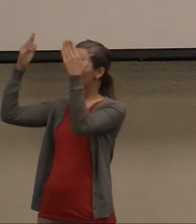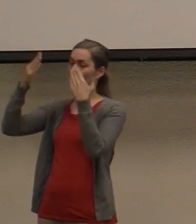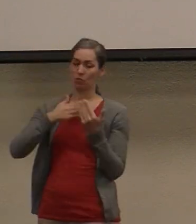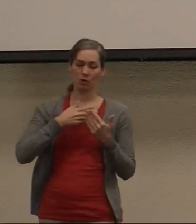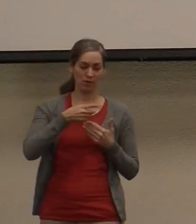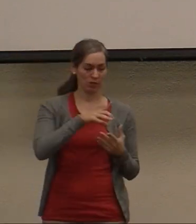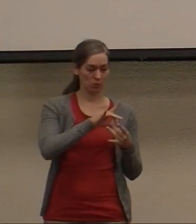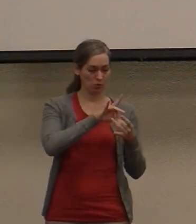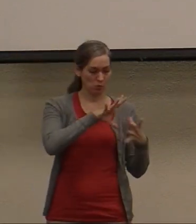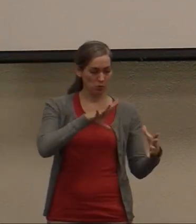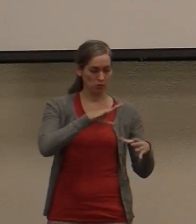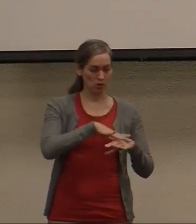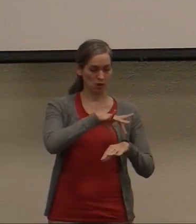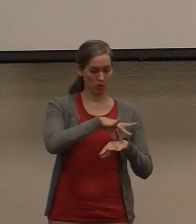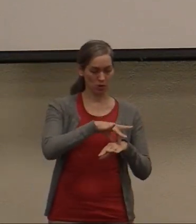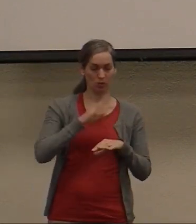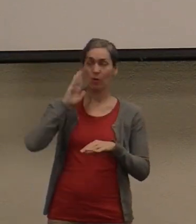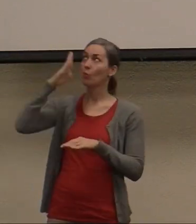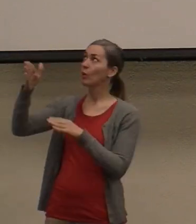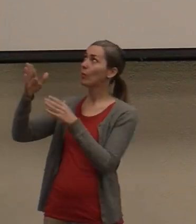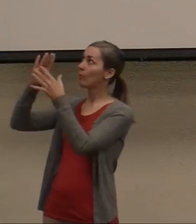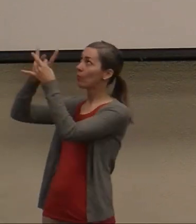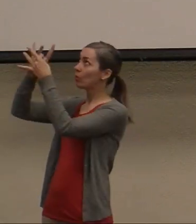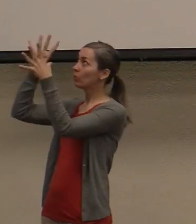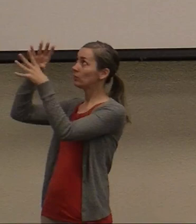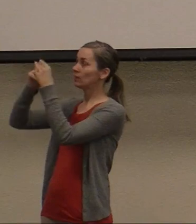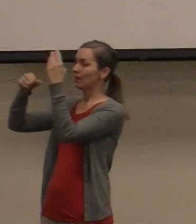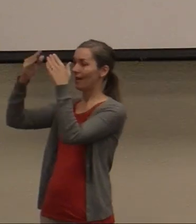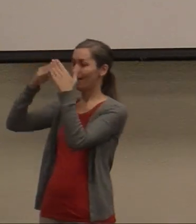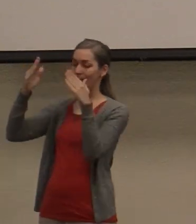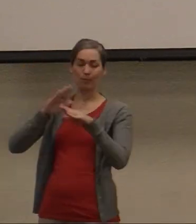disciples not to tell anyone that he was the Christ.